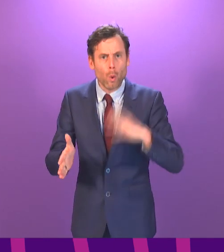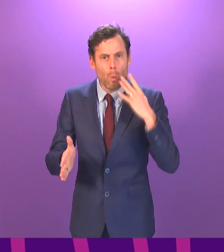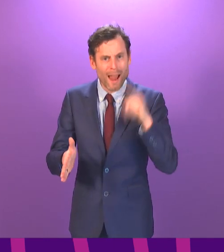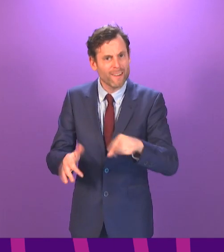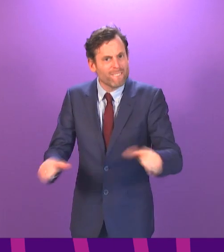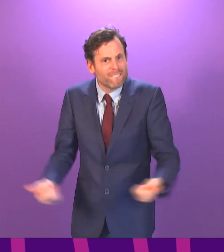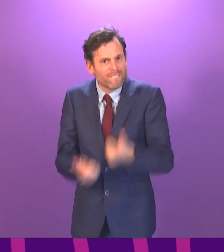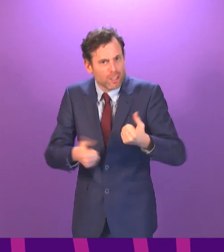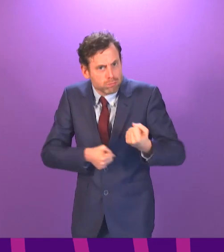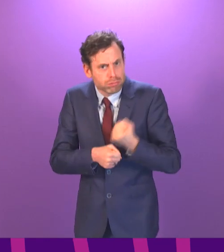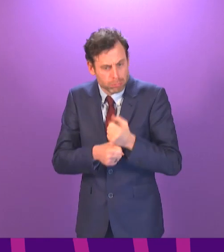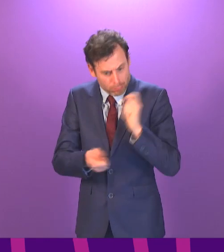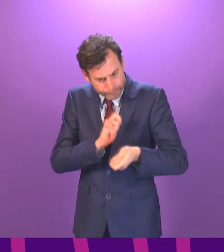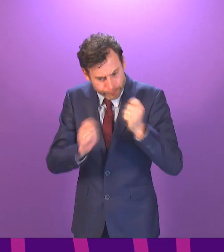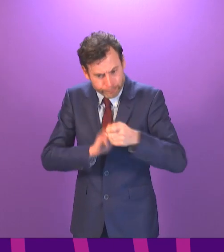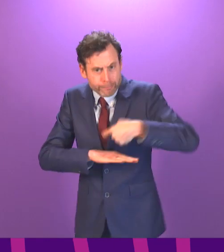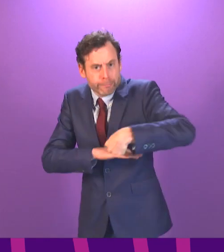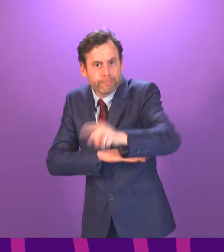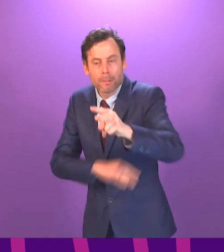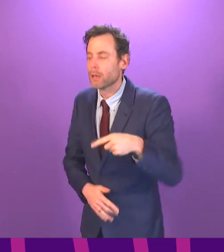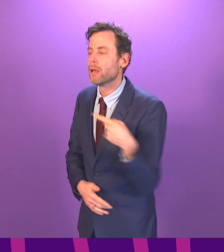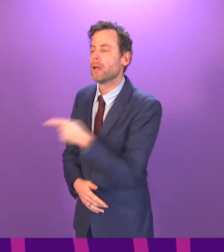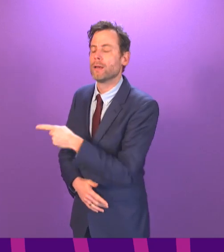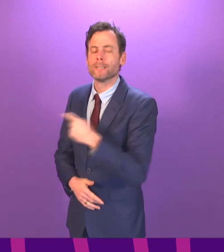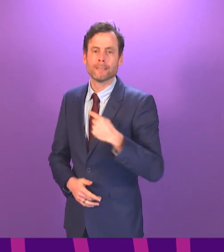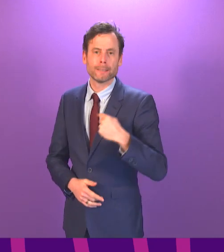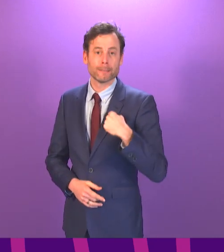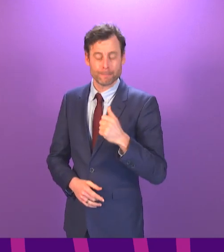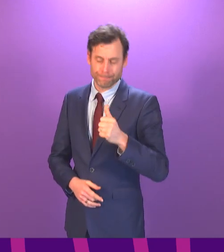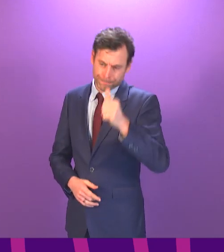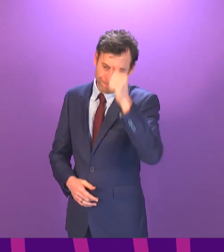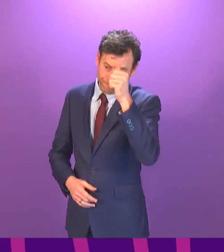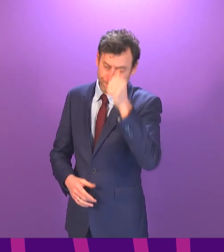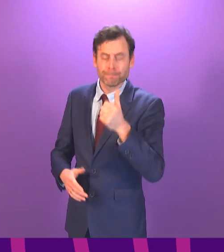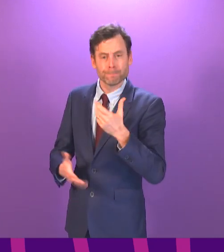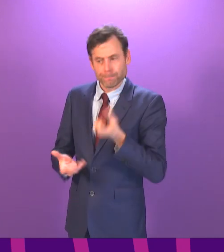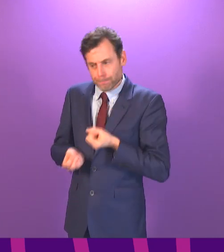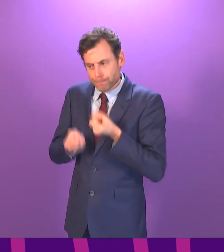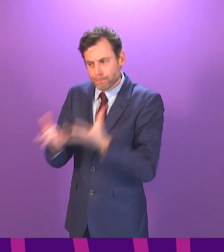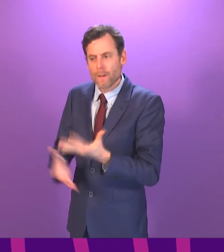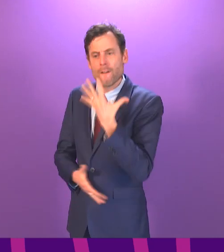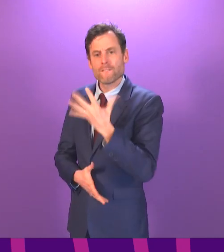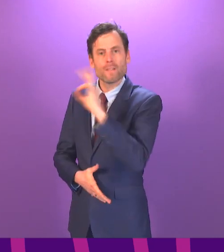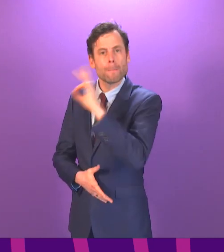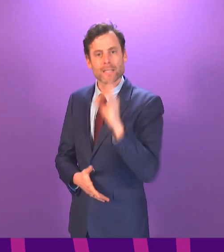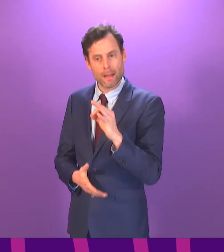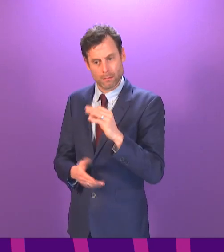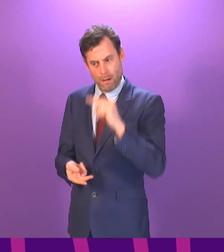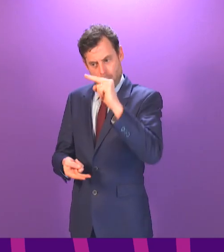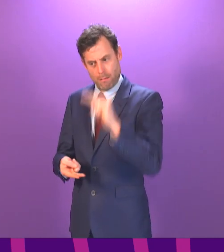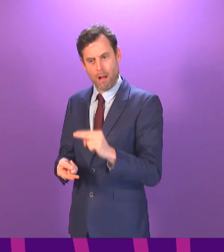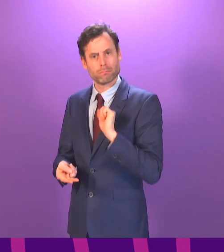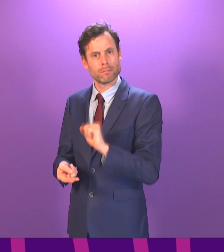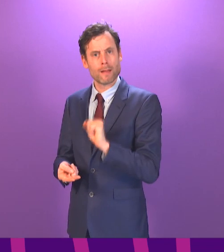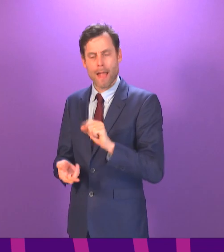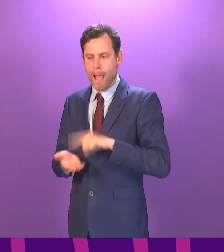to take forward plans to dual the A9 and the A96. Despite the 5 per cent cut to Scotland's capital budget as a result of Westminster